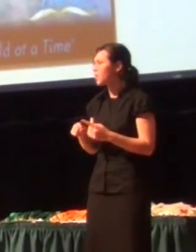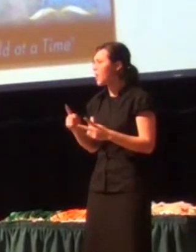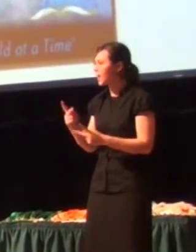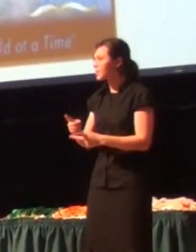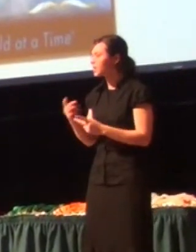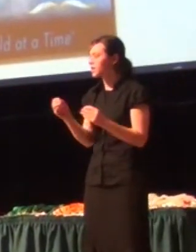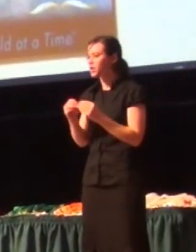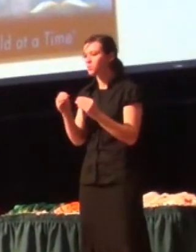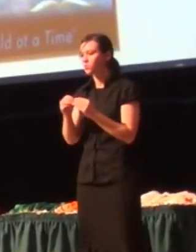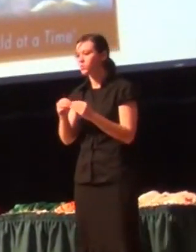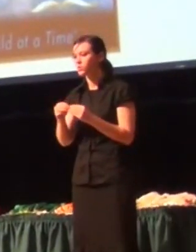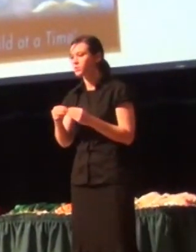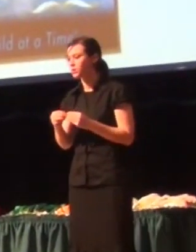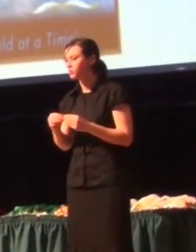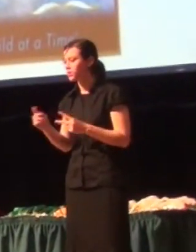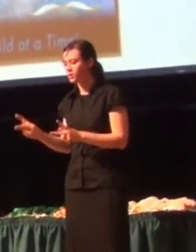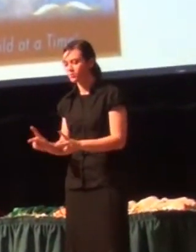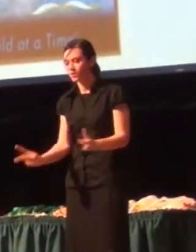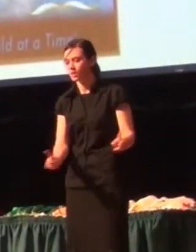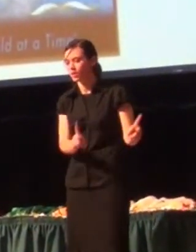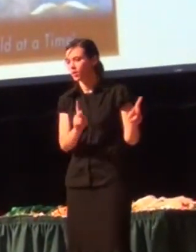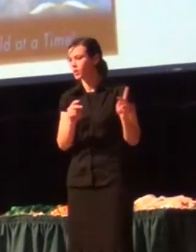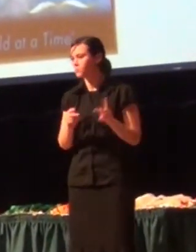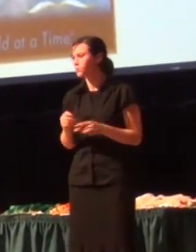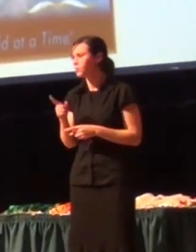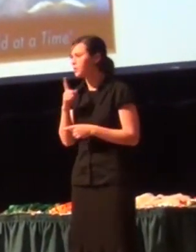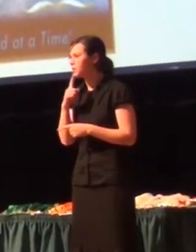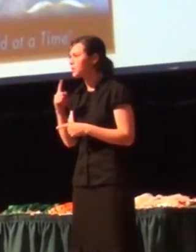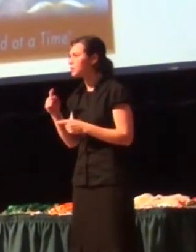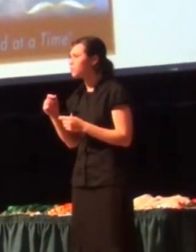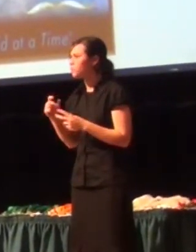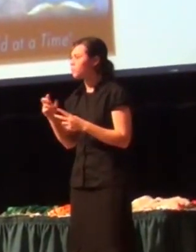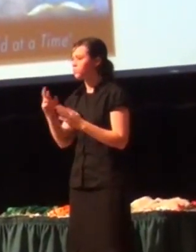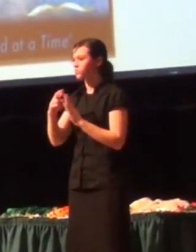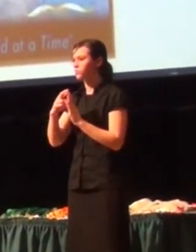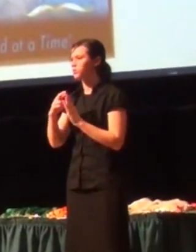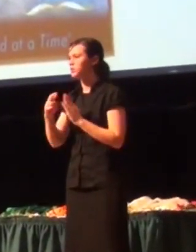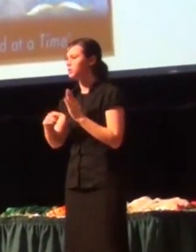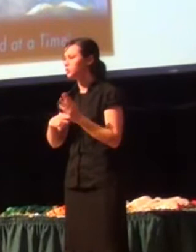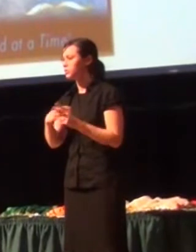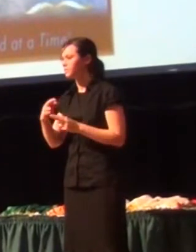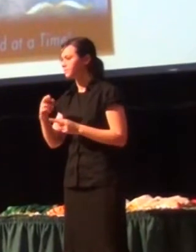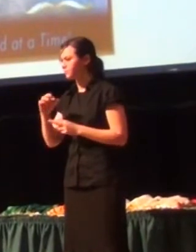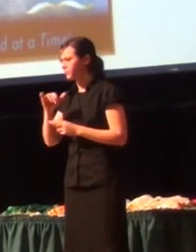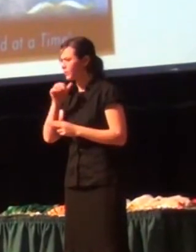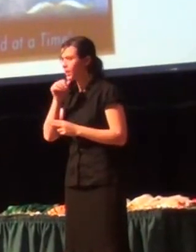fake visions of tradition. So lost religion that I forgot it's about a relationship.